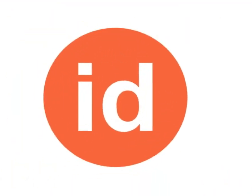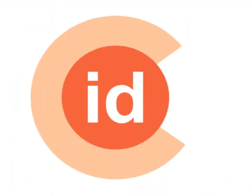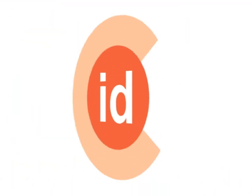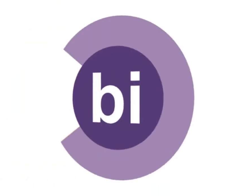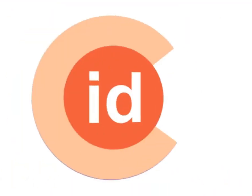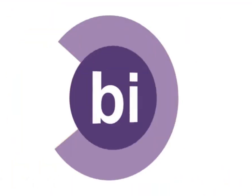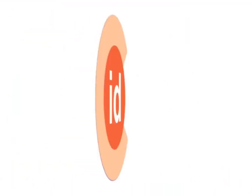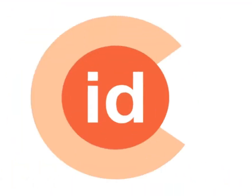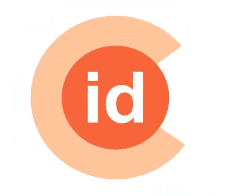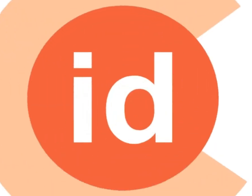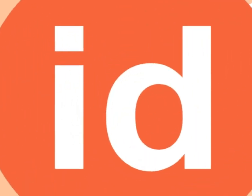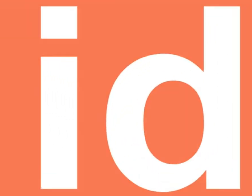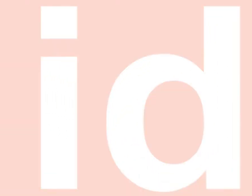There's no not it you you tomorrow, You have to a question. One, three,-